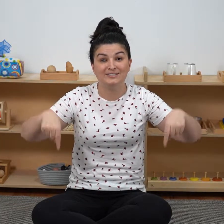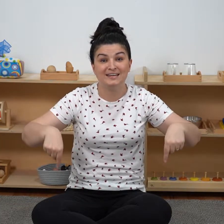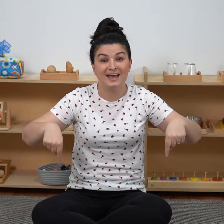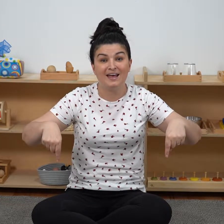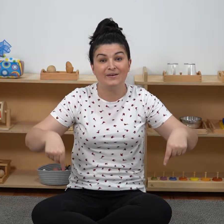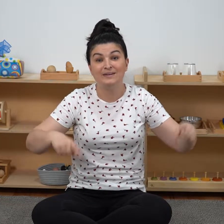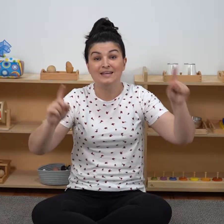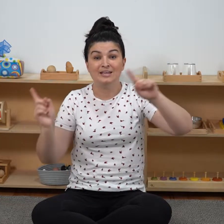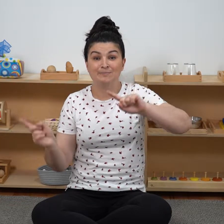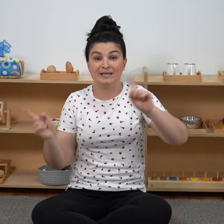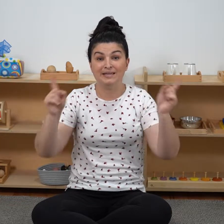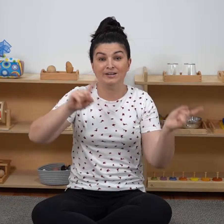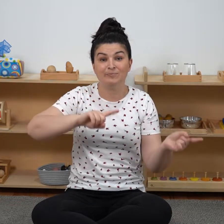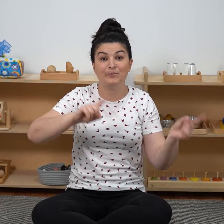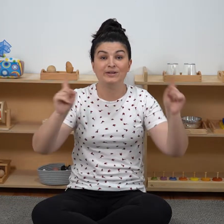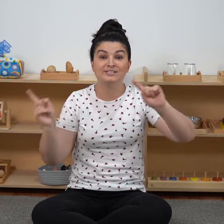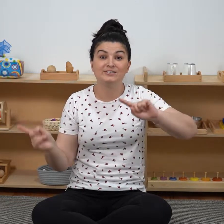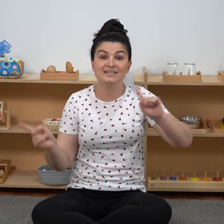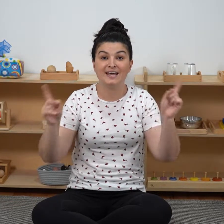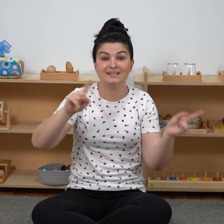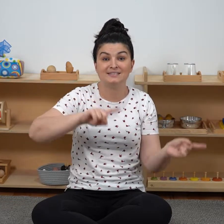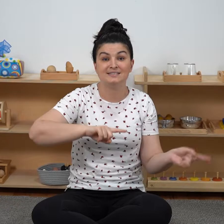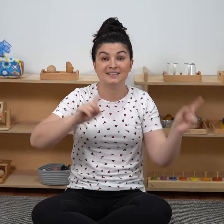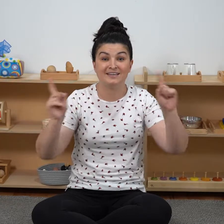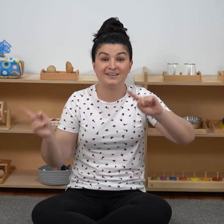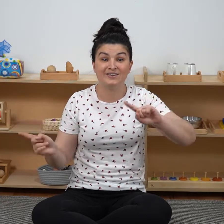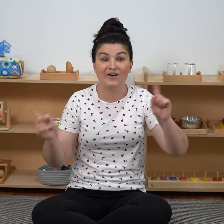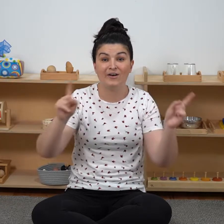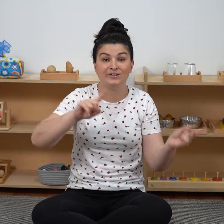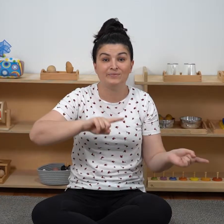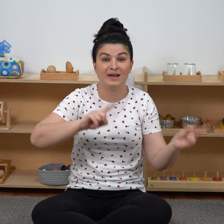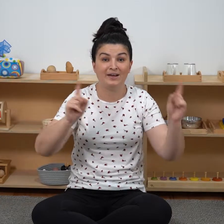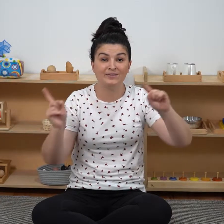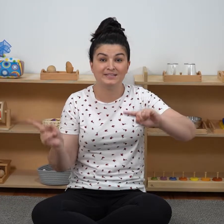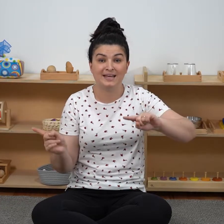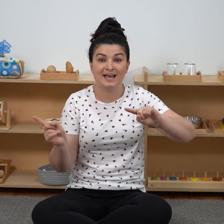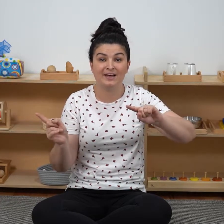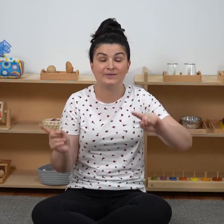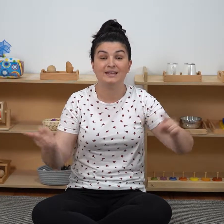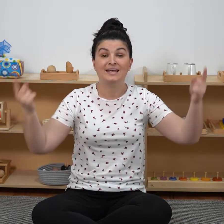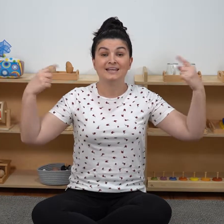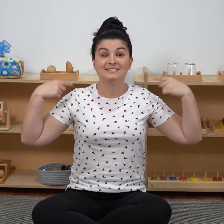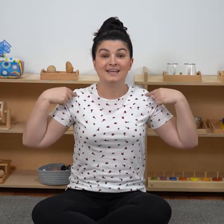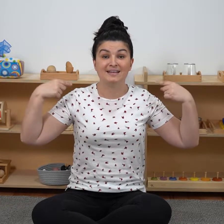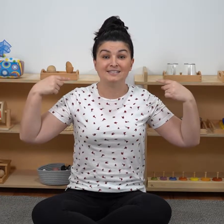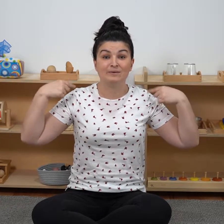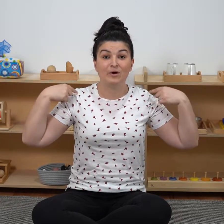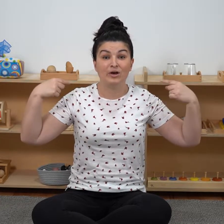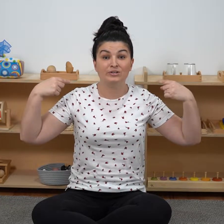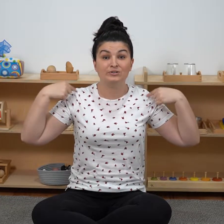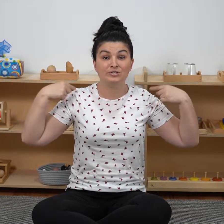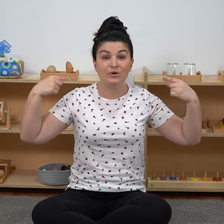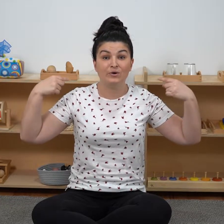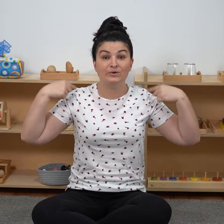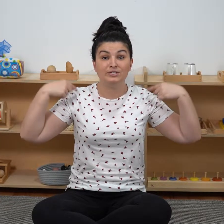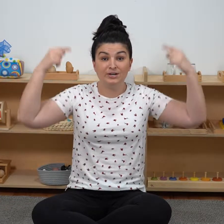down. Peter pointers dancing all around the town. Dance him on your shoulders,